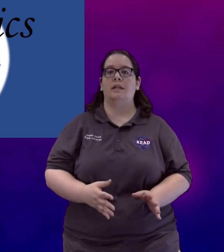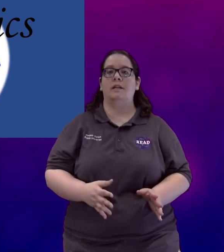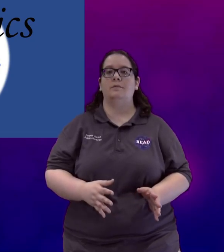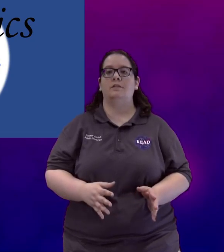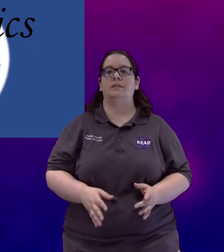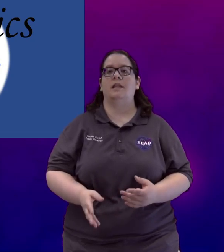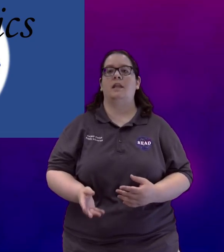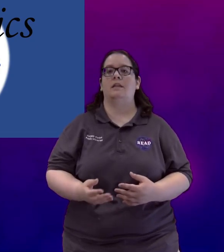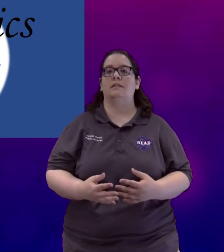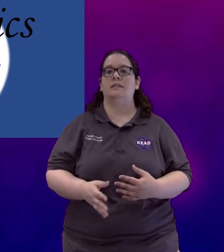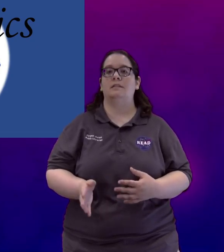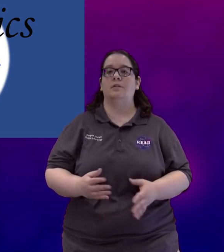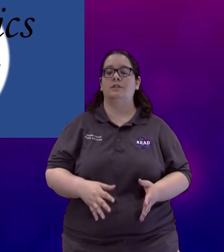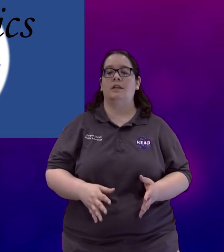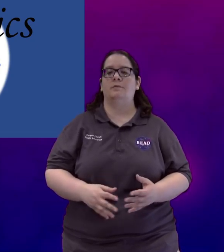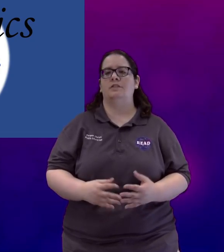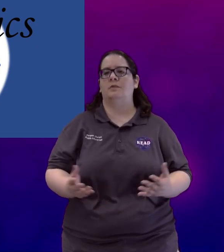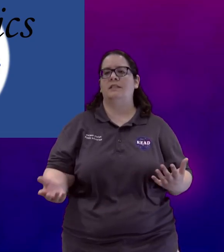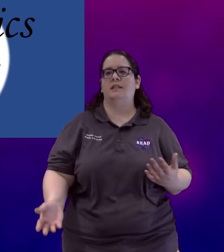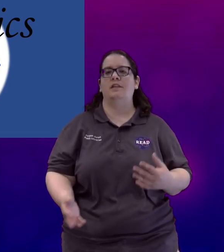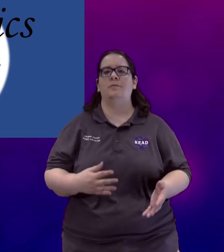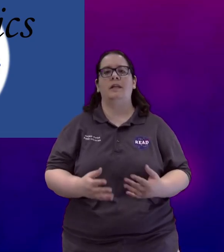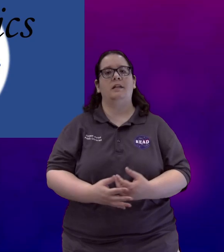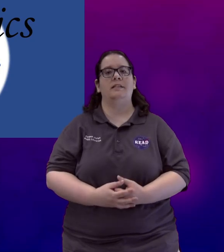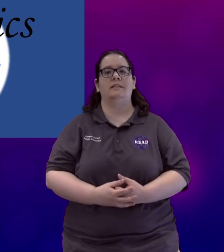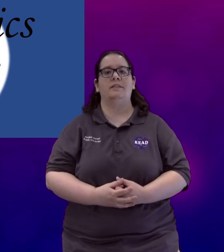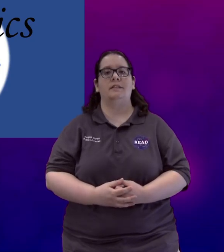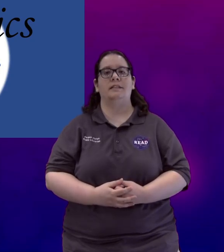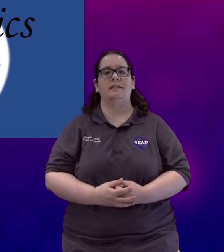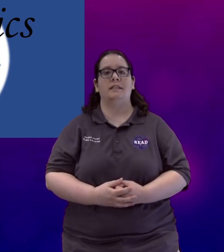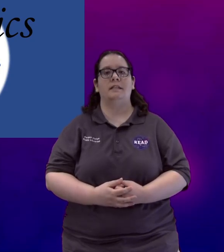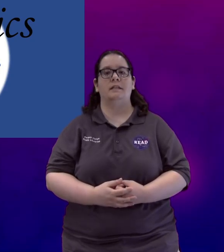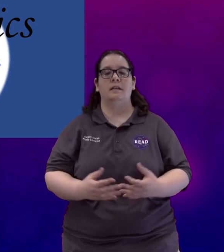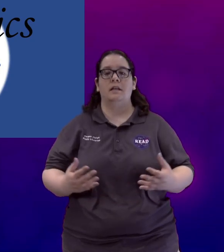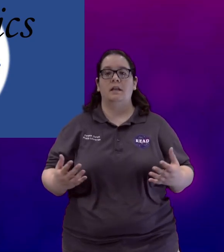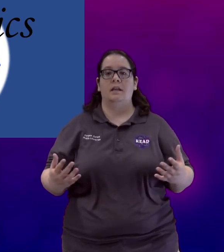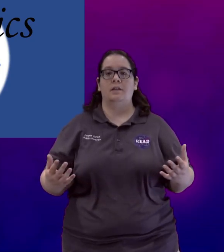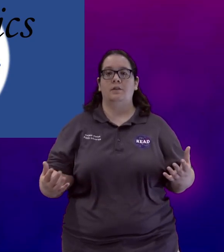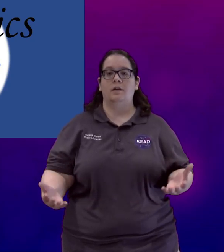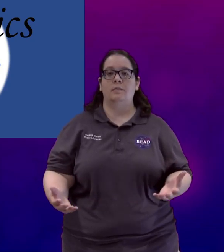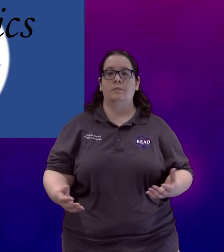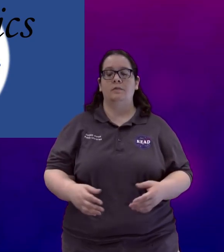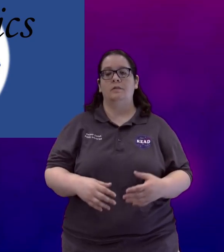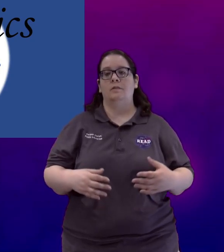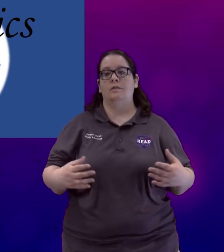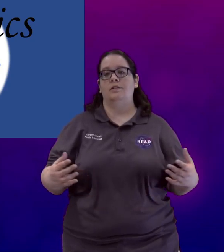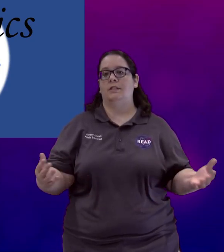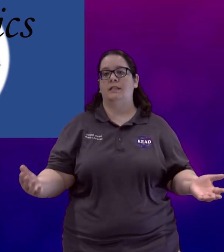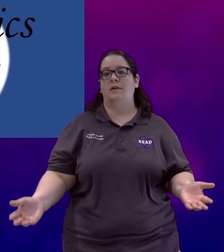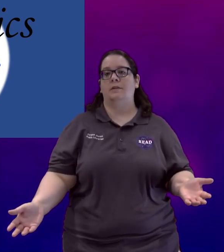animals and ocean animals. Ones that you may not necessarily see in your home or just out and